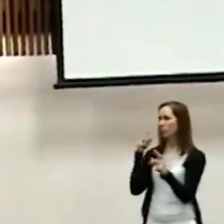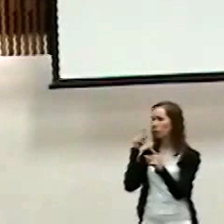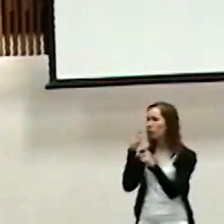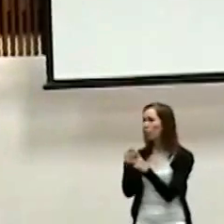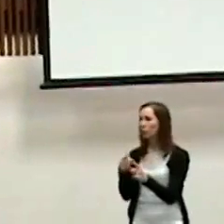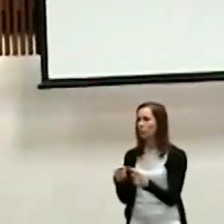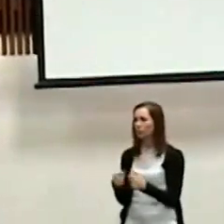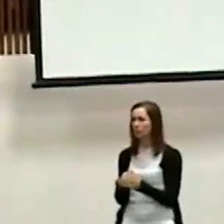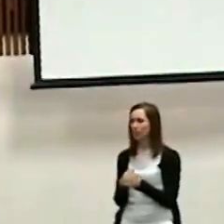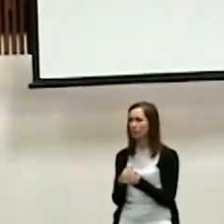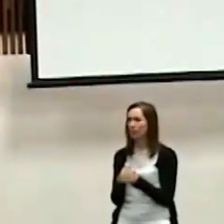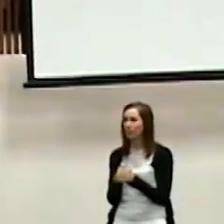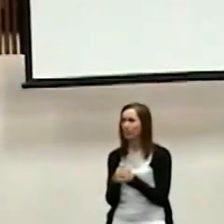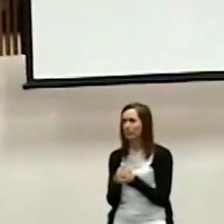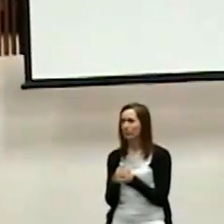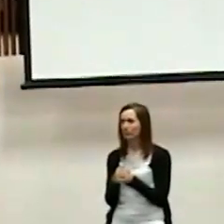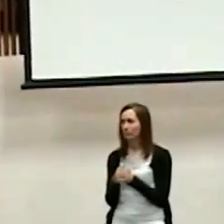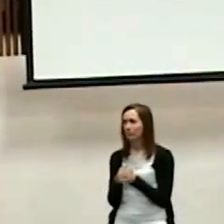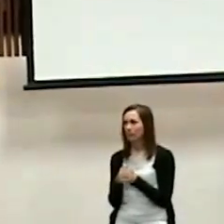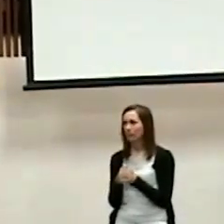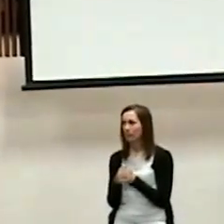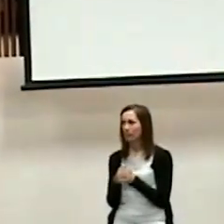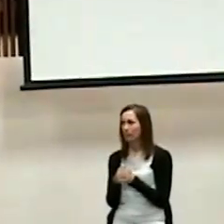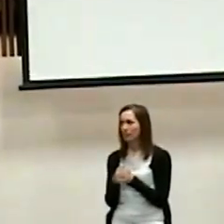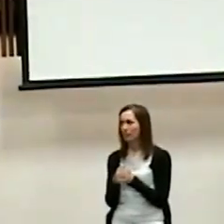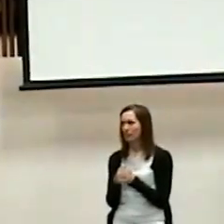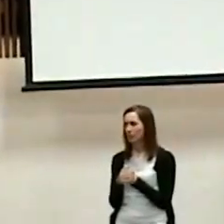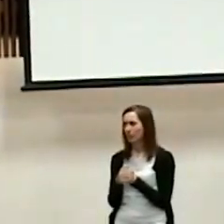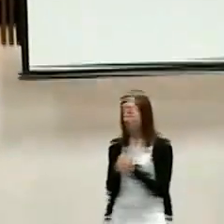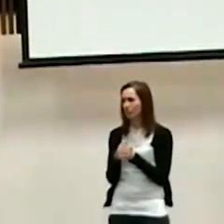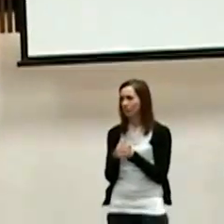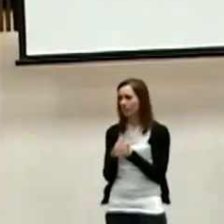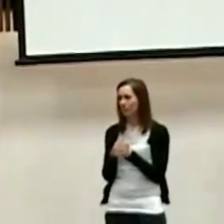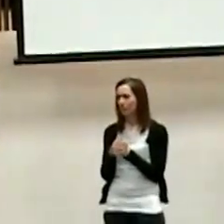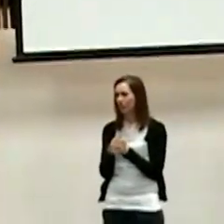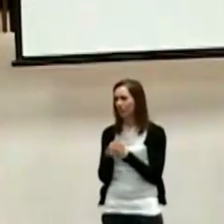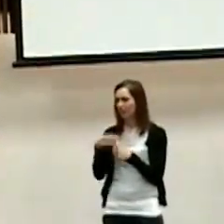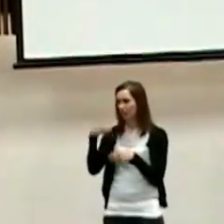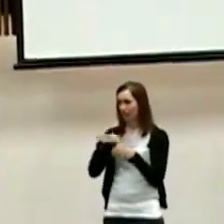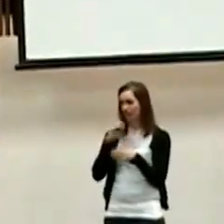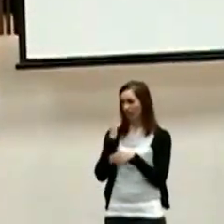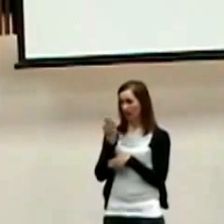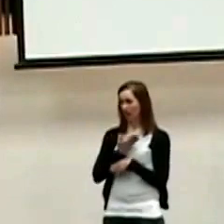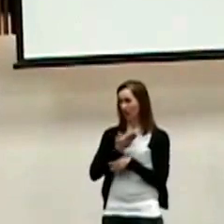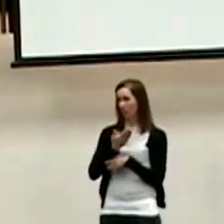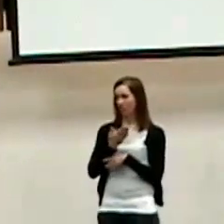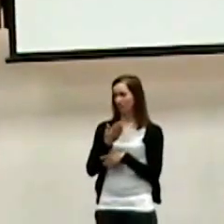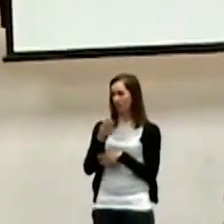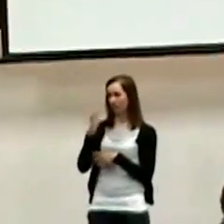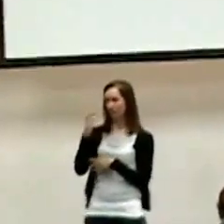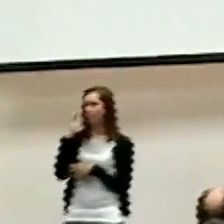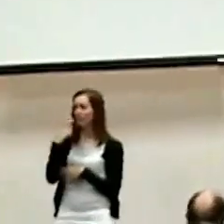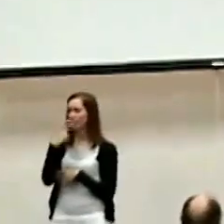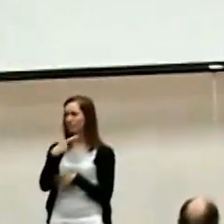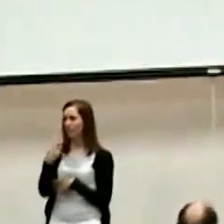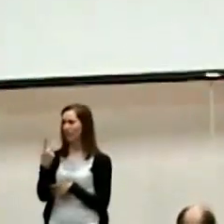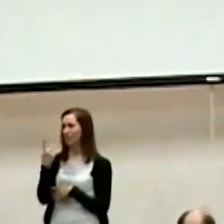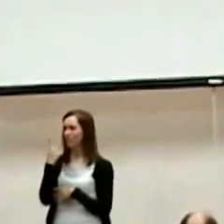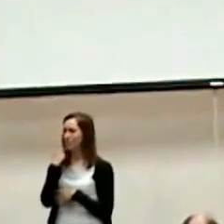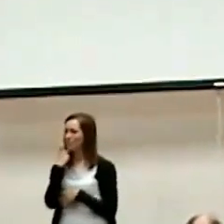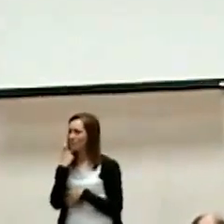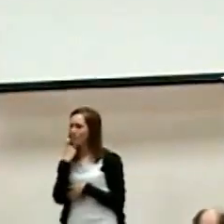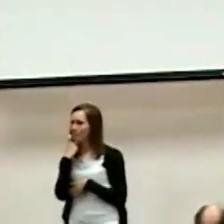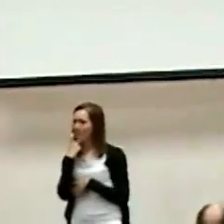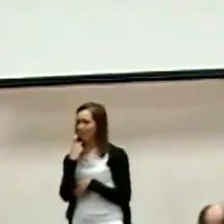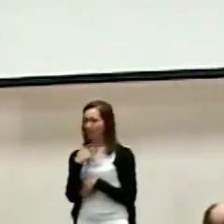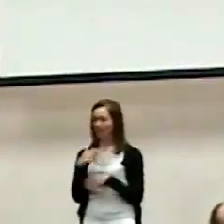And so it fits in nicely as I had my head in a freezer at our restaurant a few weeks ago. I got an email,